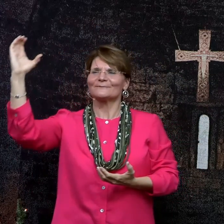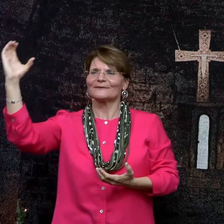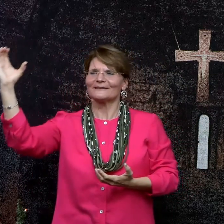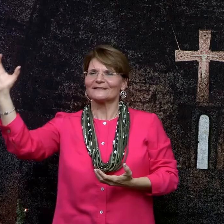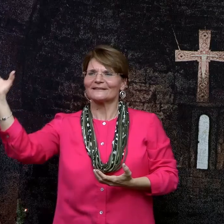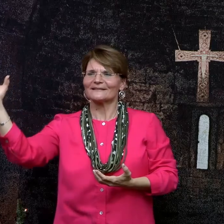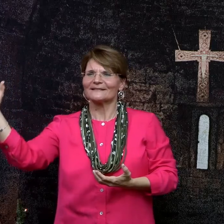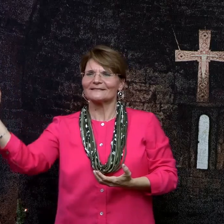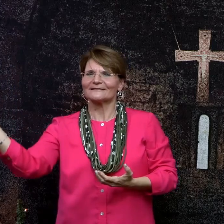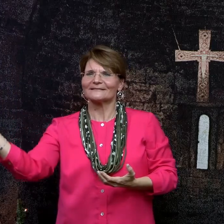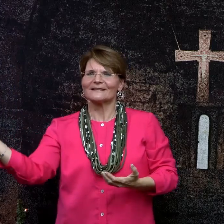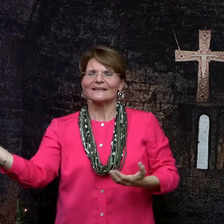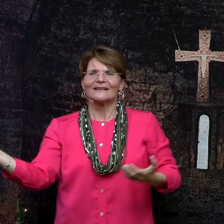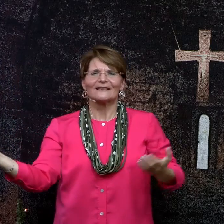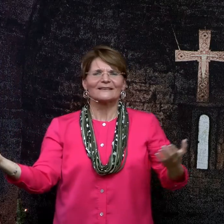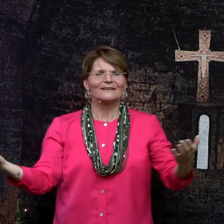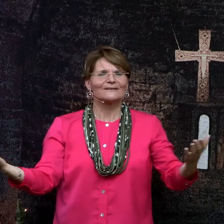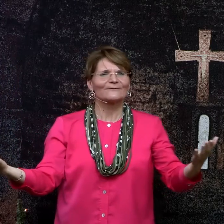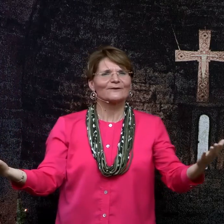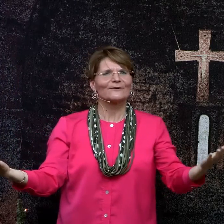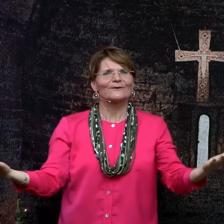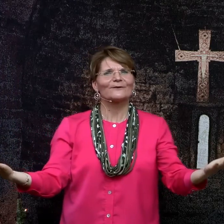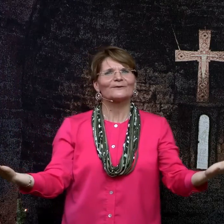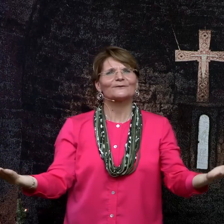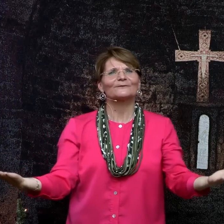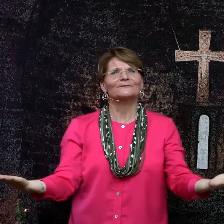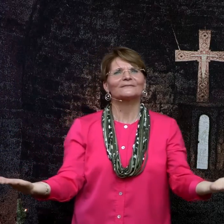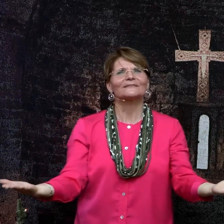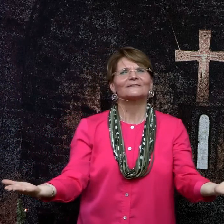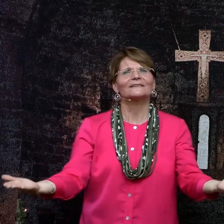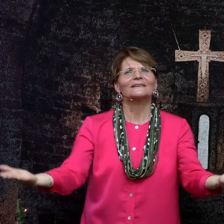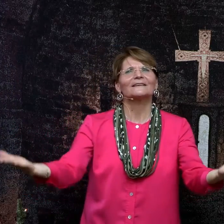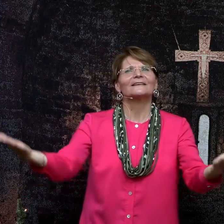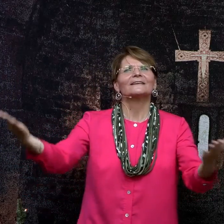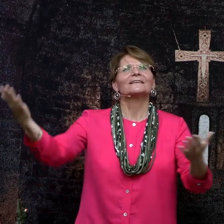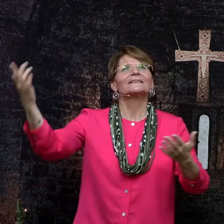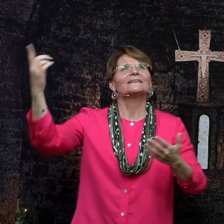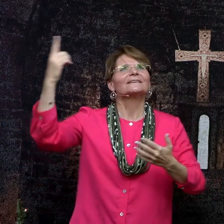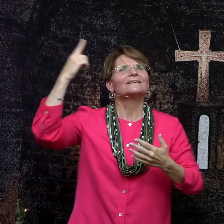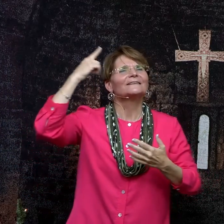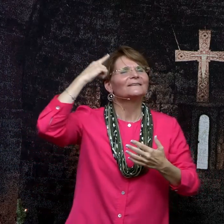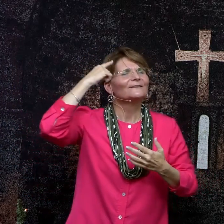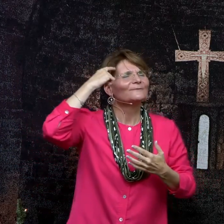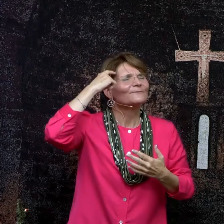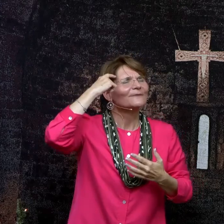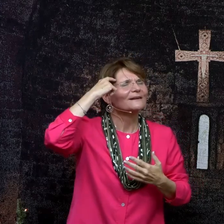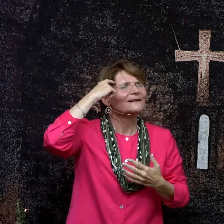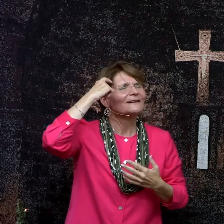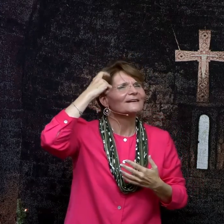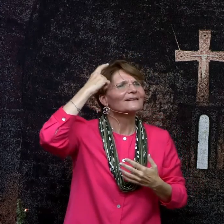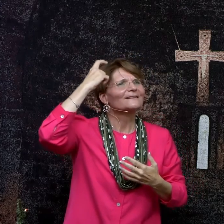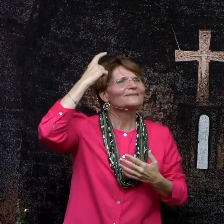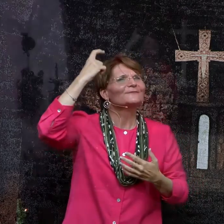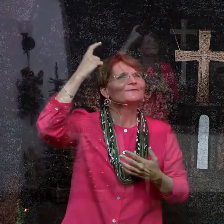If only in my dreams